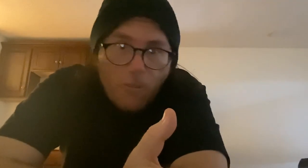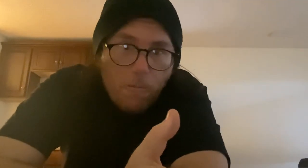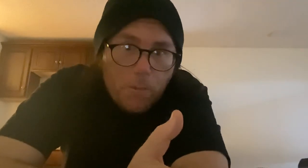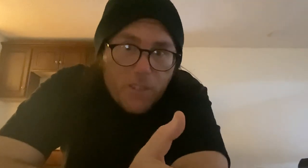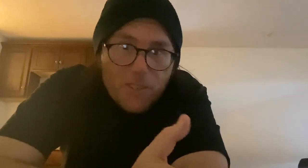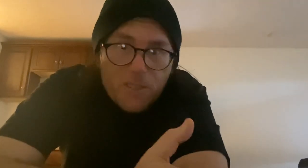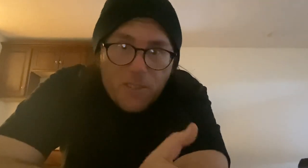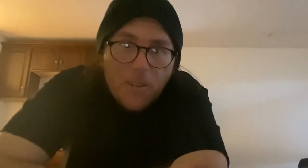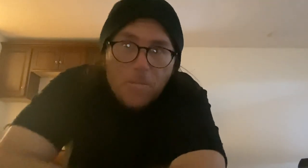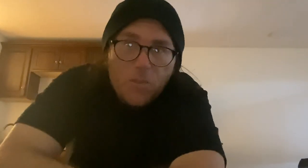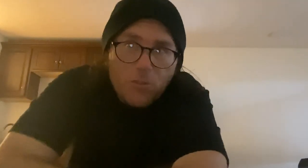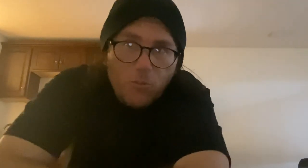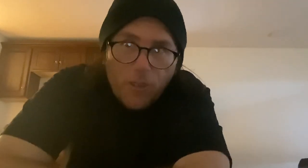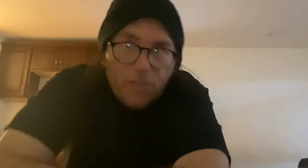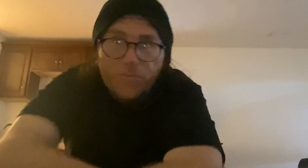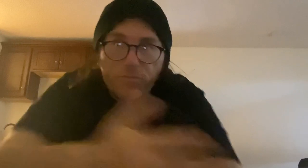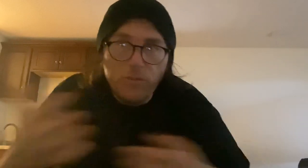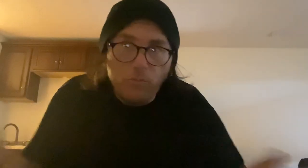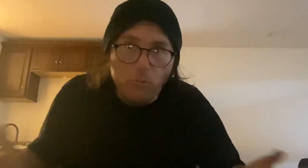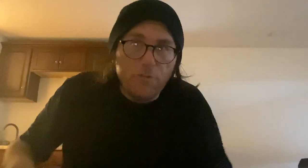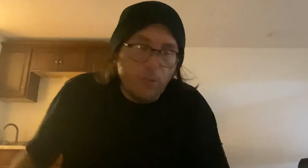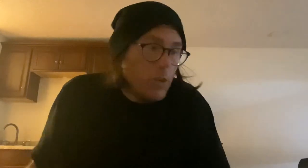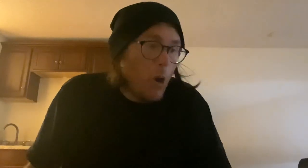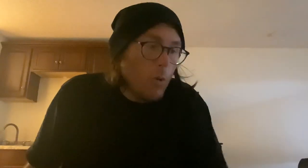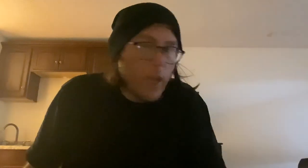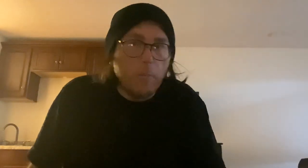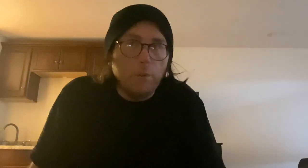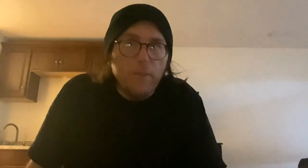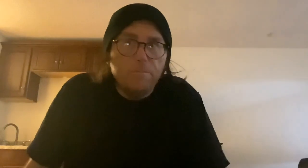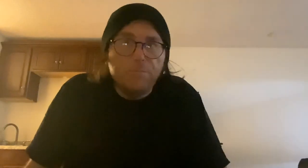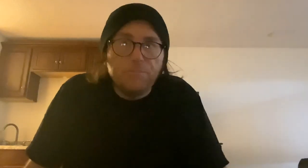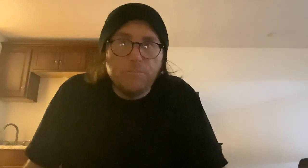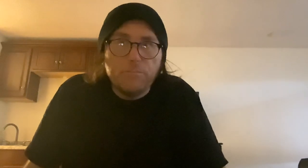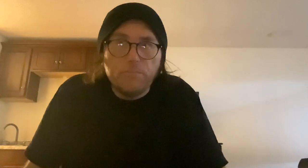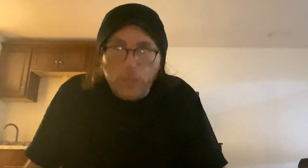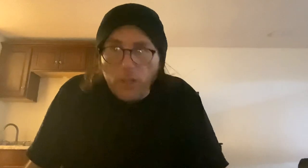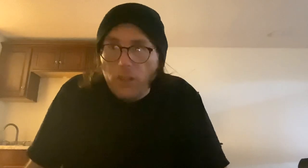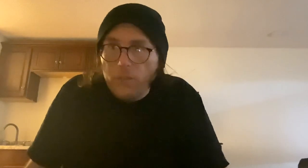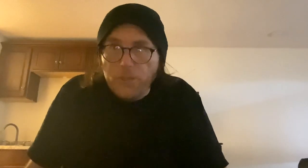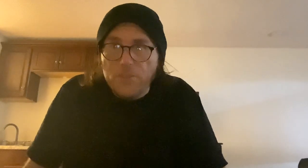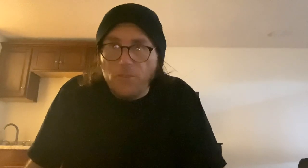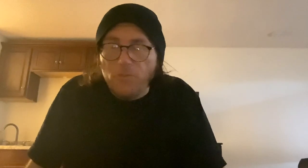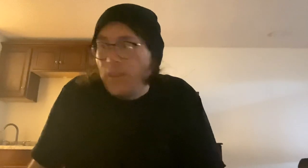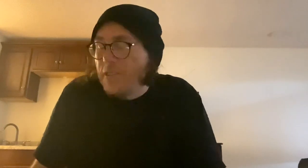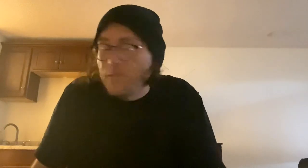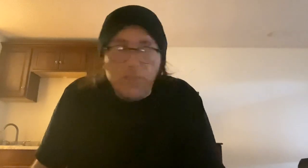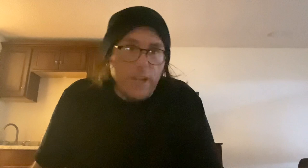own businesses to where we're doing okay. But a lot of us that are freelancers, and